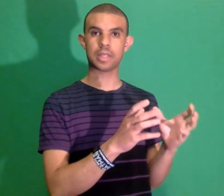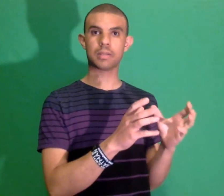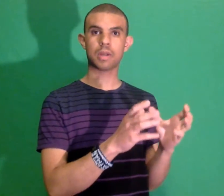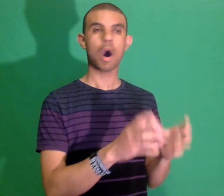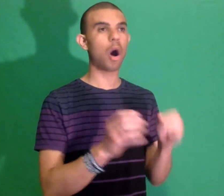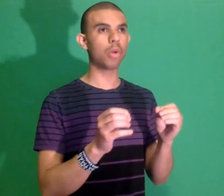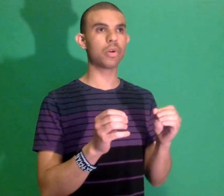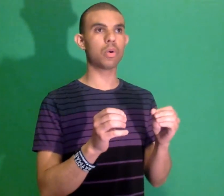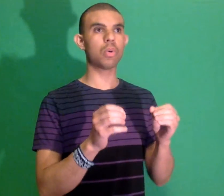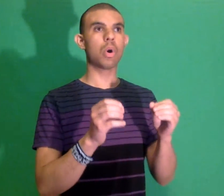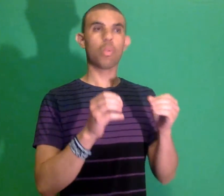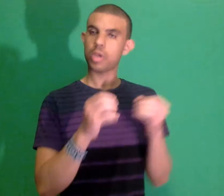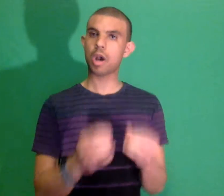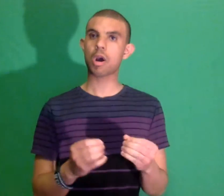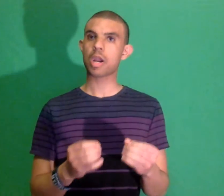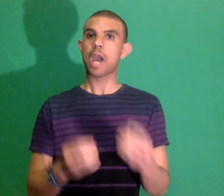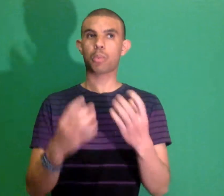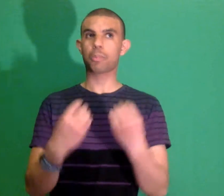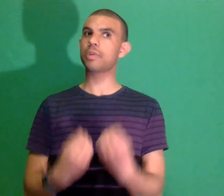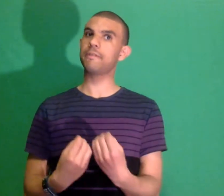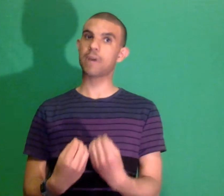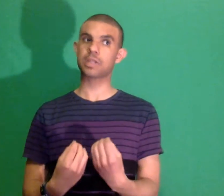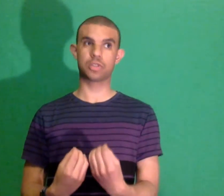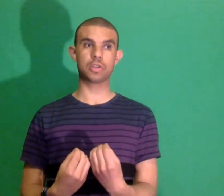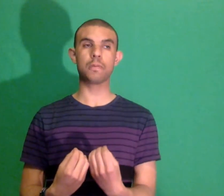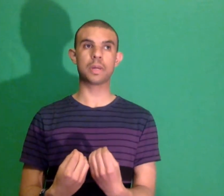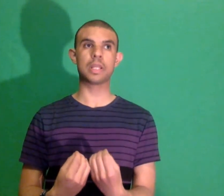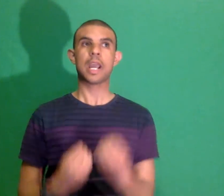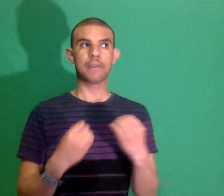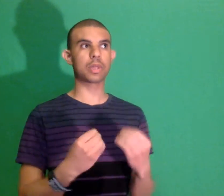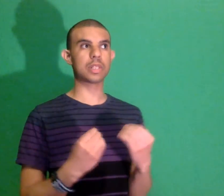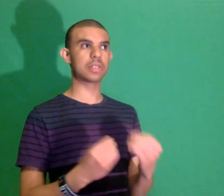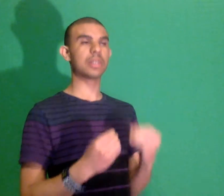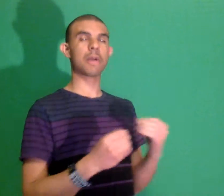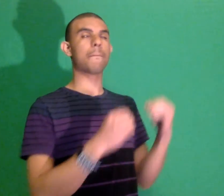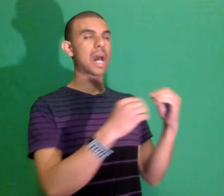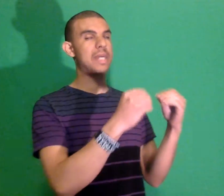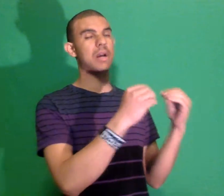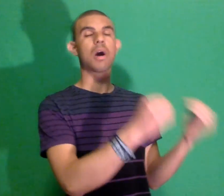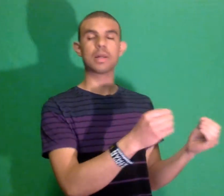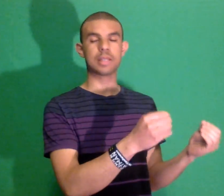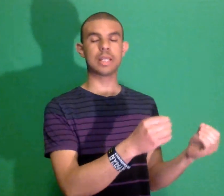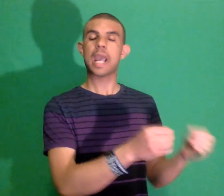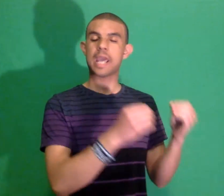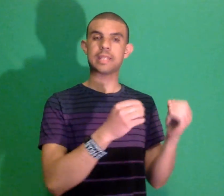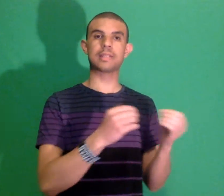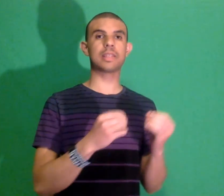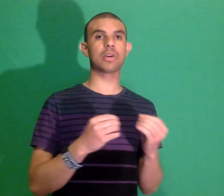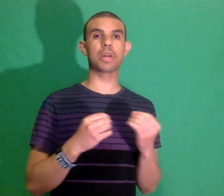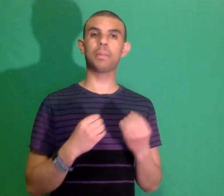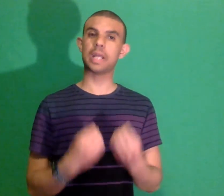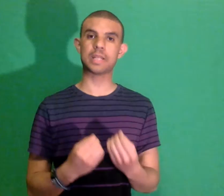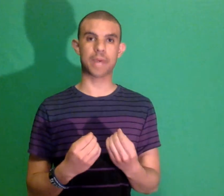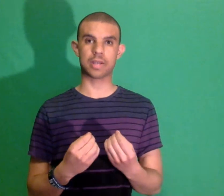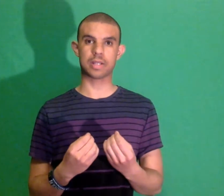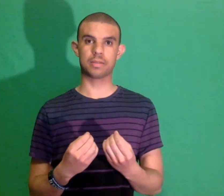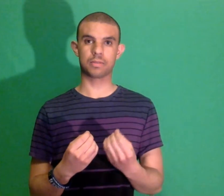although we are and we're pretty stupid if we're going to sit there and buy that content and then sit there and complain about it right